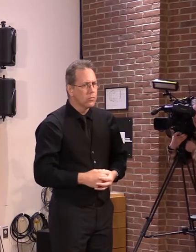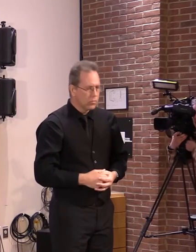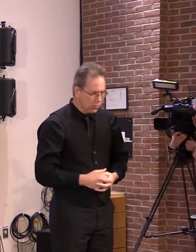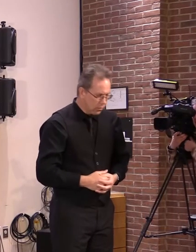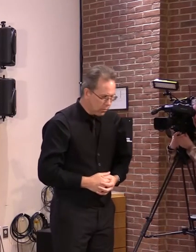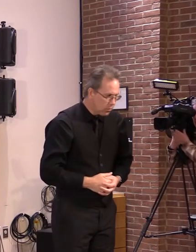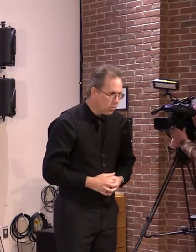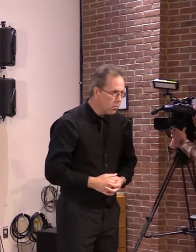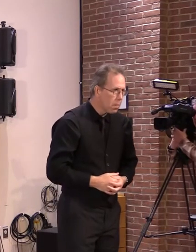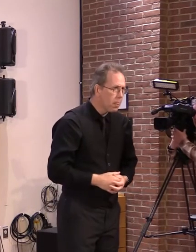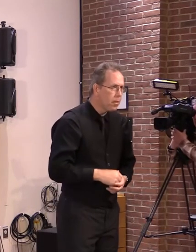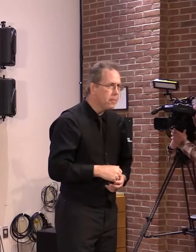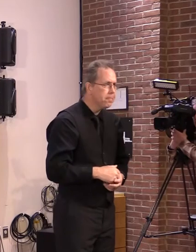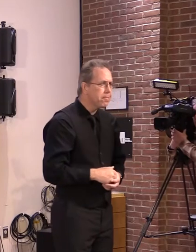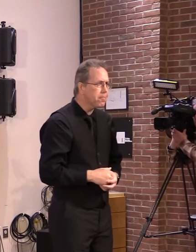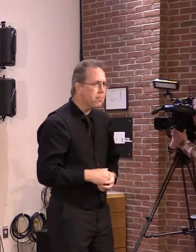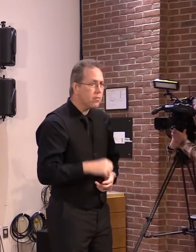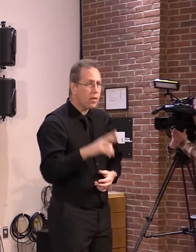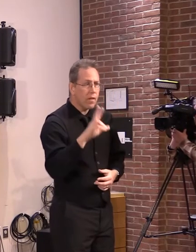Guy Page.